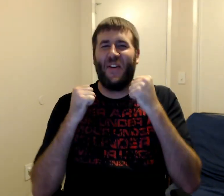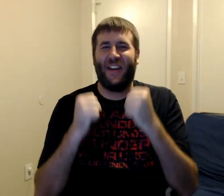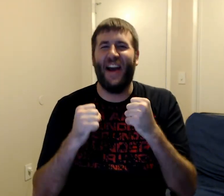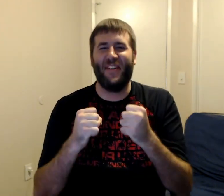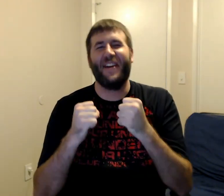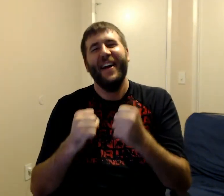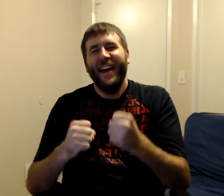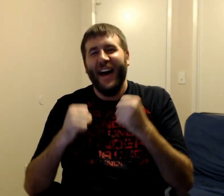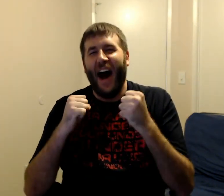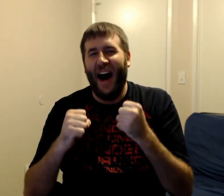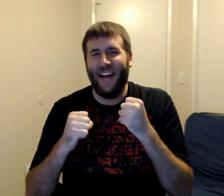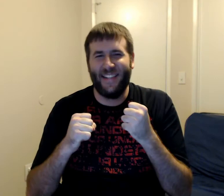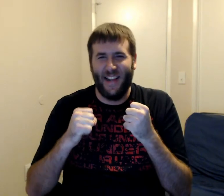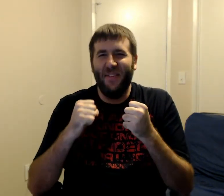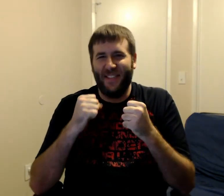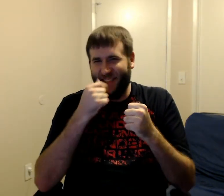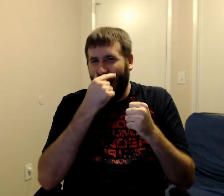cover. Awesome stuff.